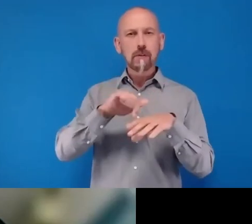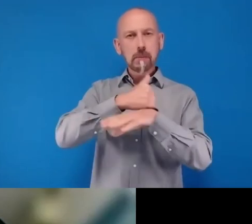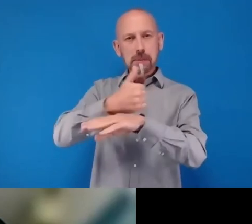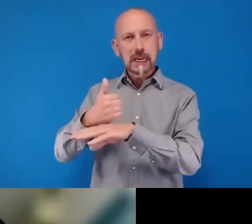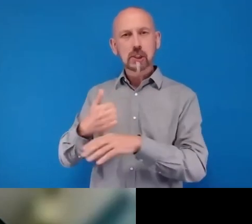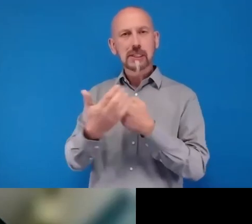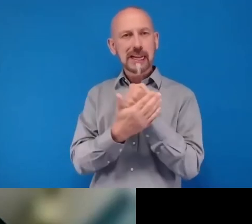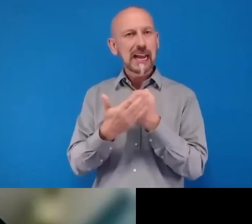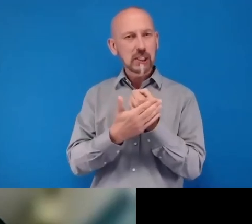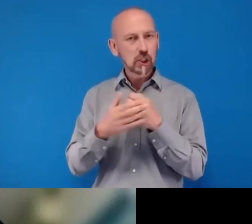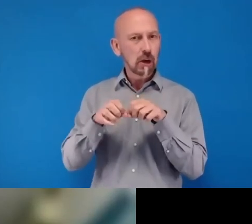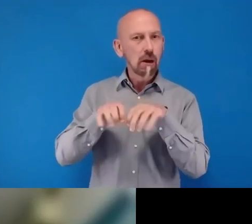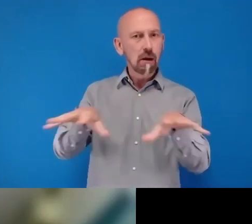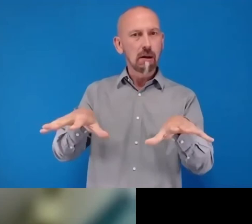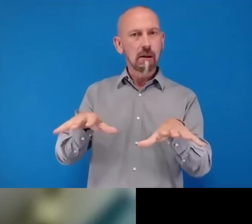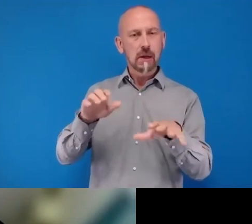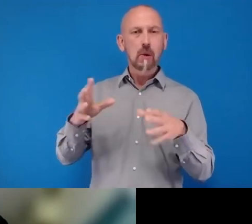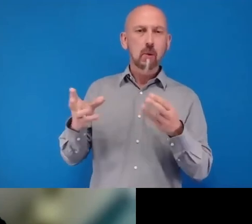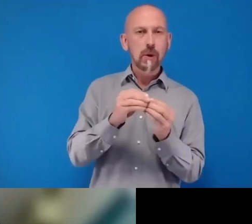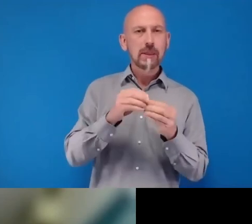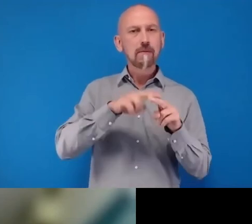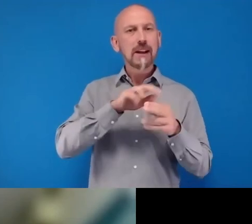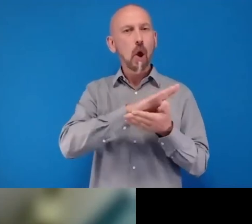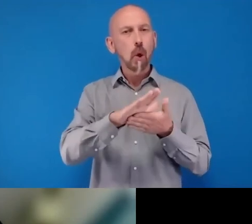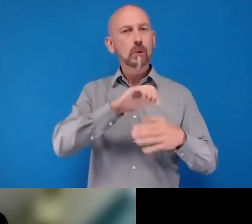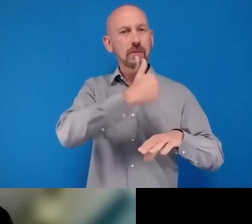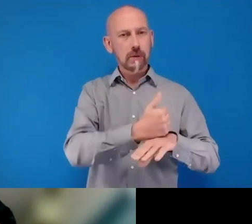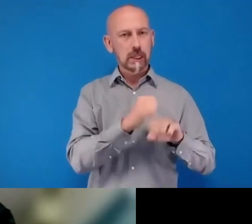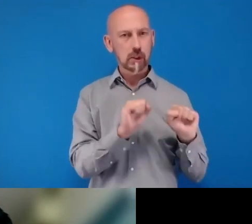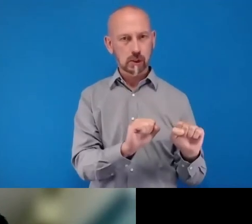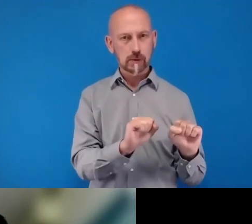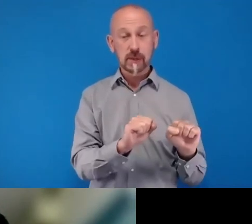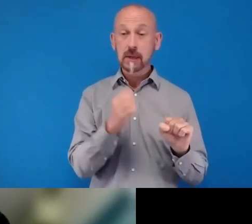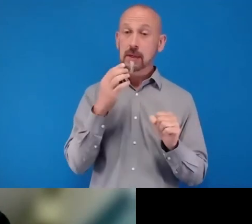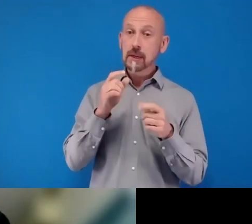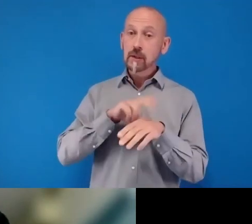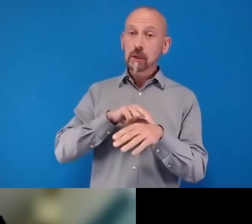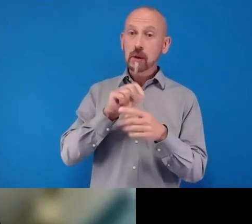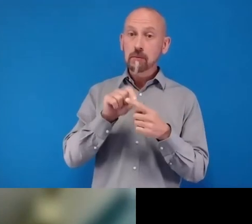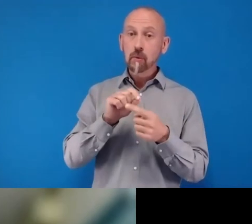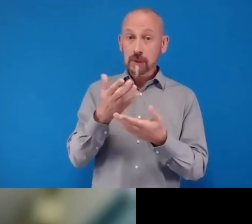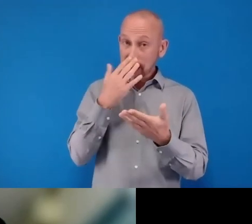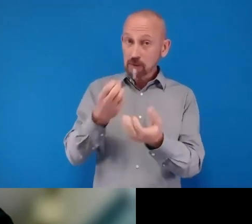Dr. Fou Quintan, can you please share with us your experience from the Foundation's work in the Western Pacific Region.